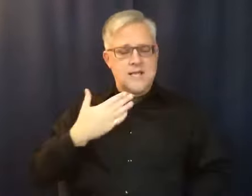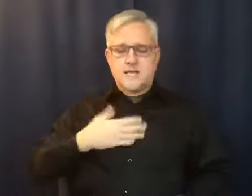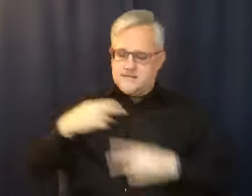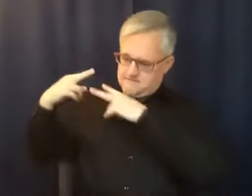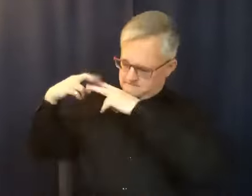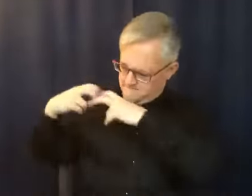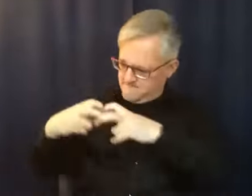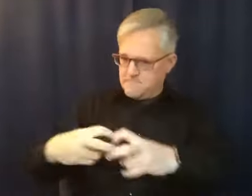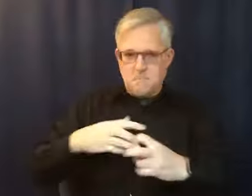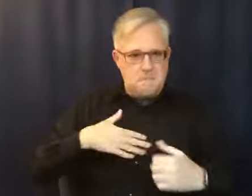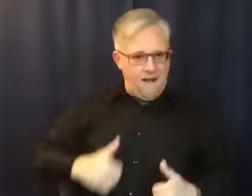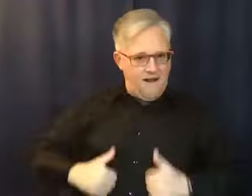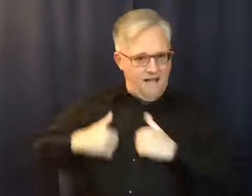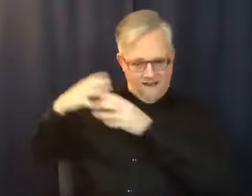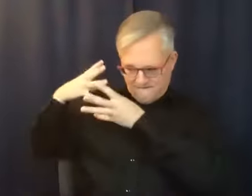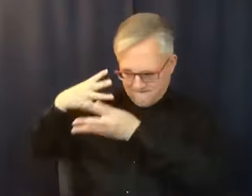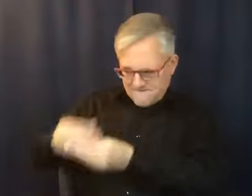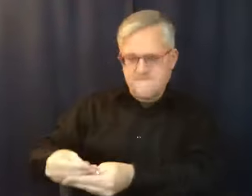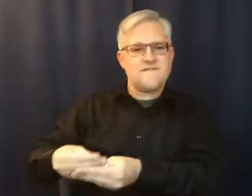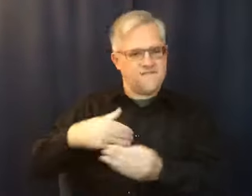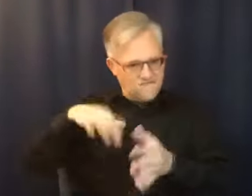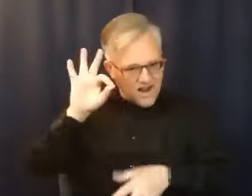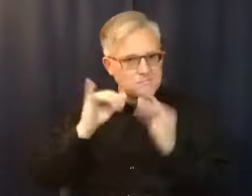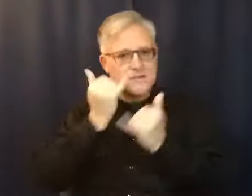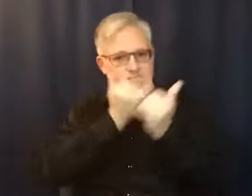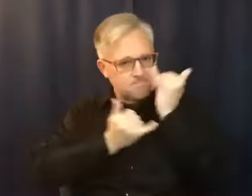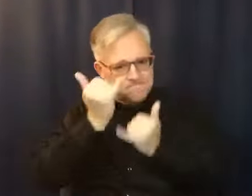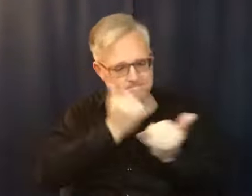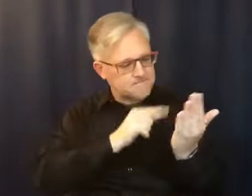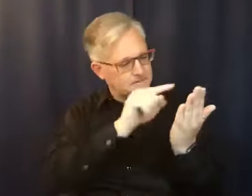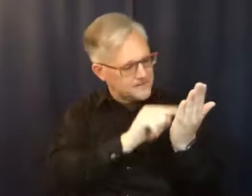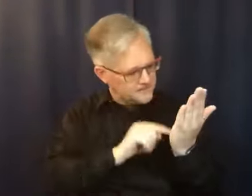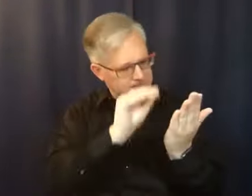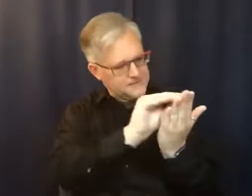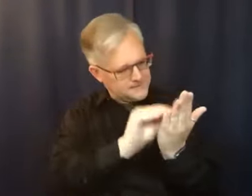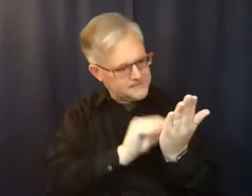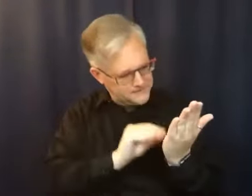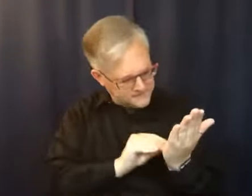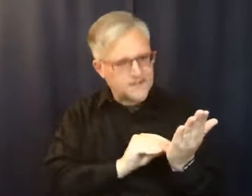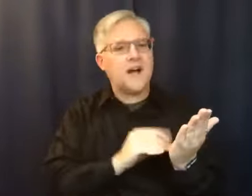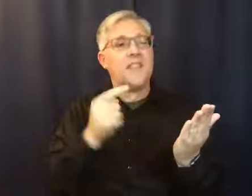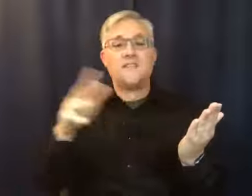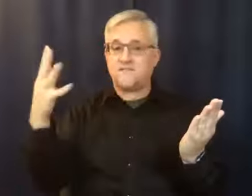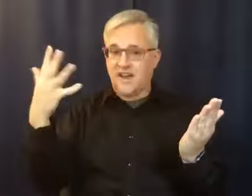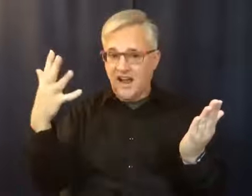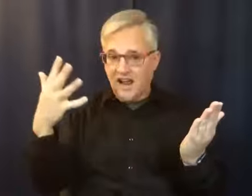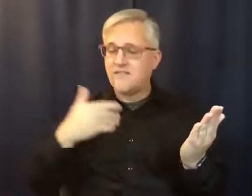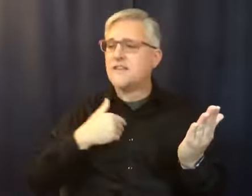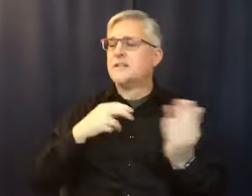with somebody the exact nature of my wrongs and be willing to let God look in and see what's going on